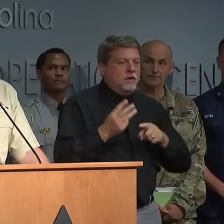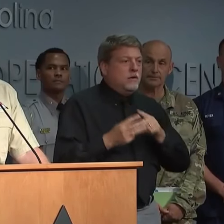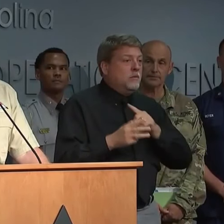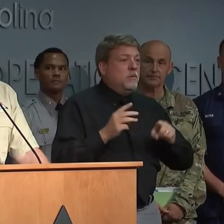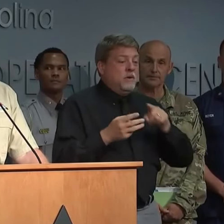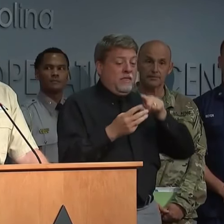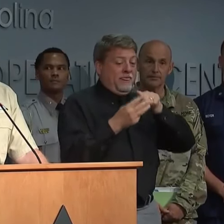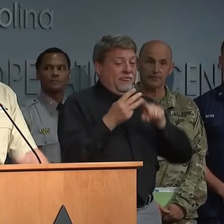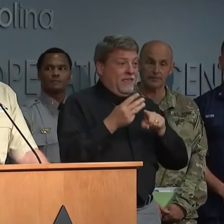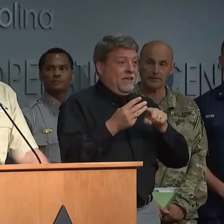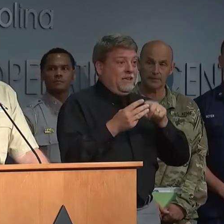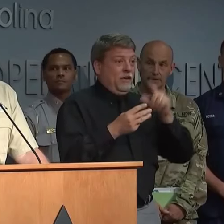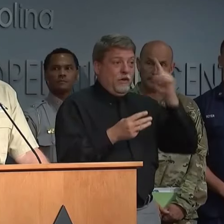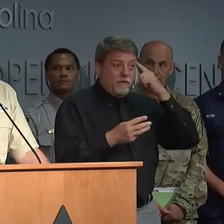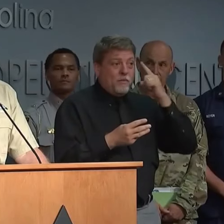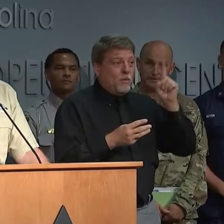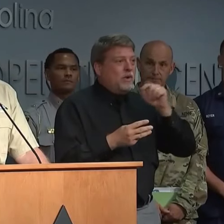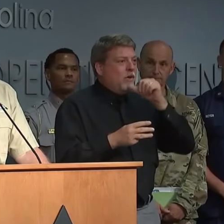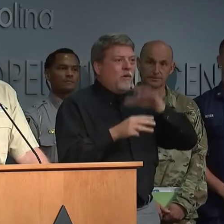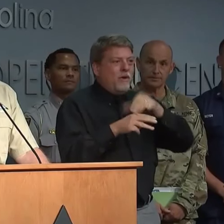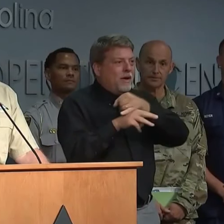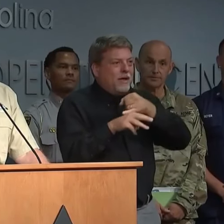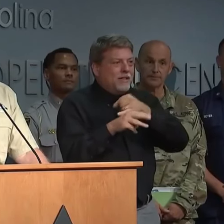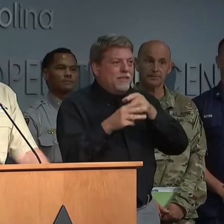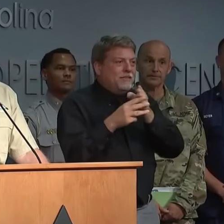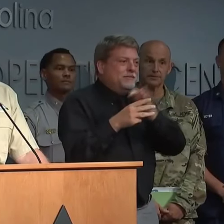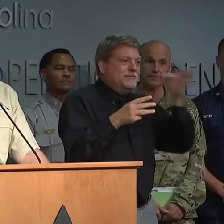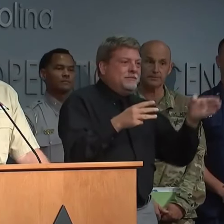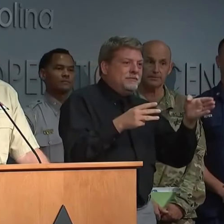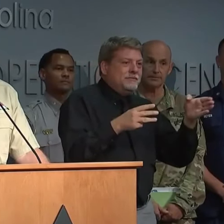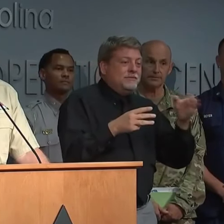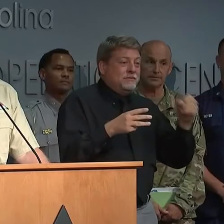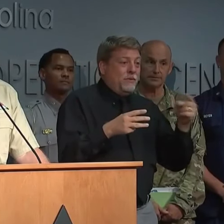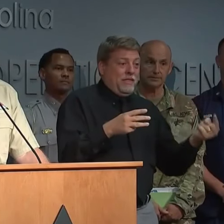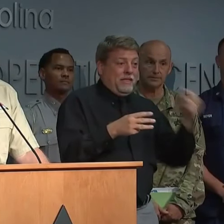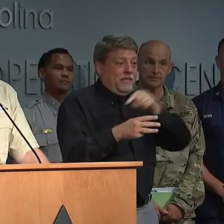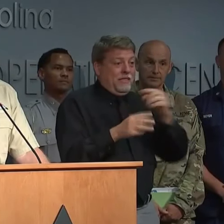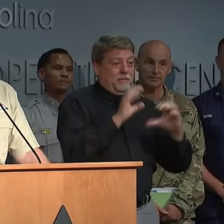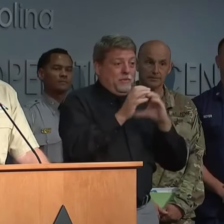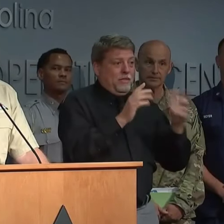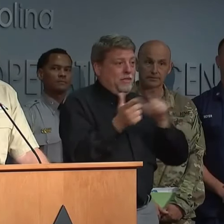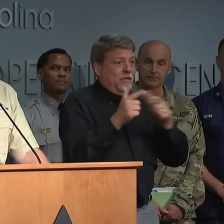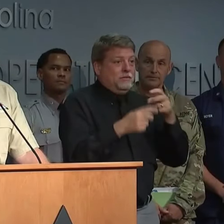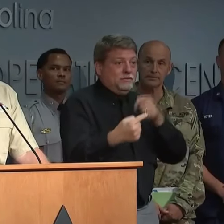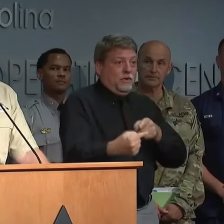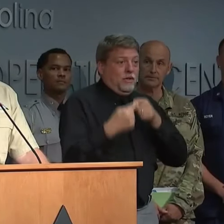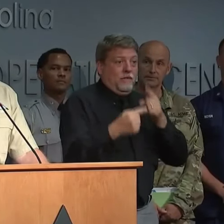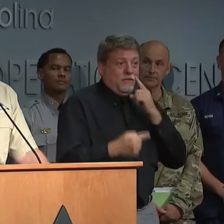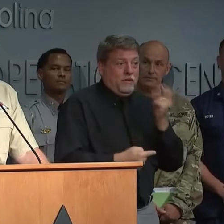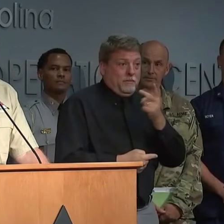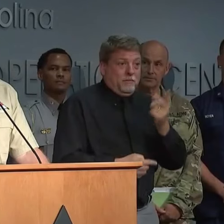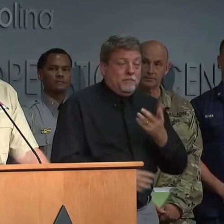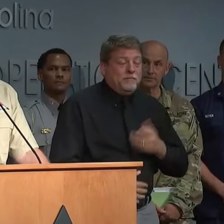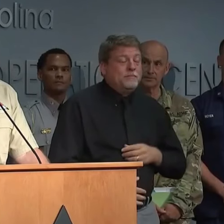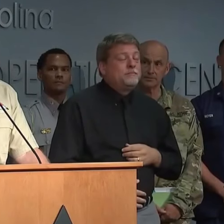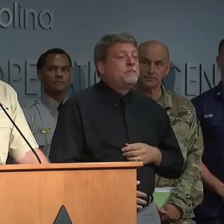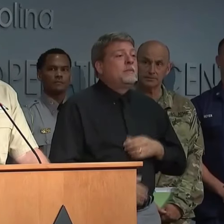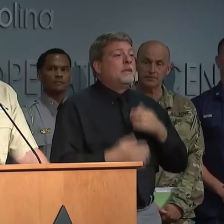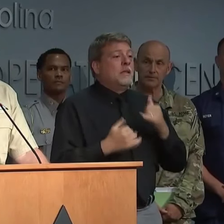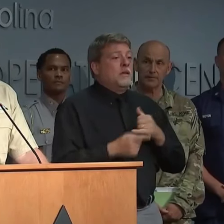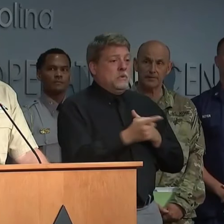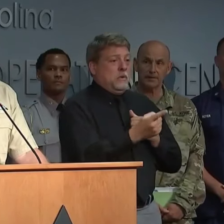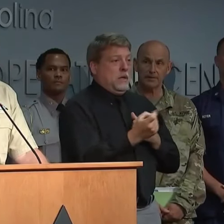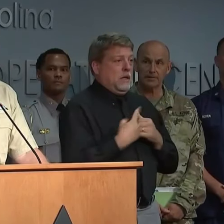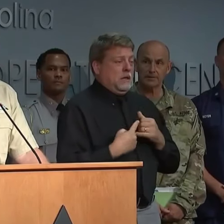And so it's tough to really get a good read on what's actually happening out there. Relative to the question about the